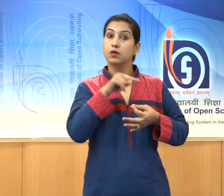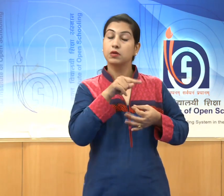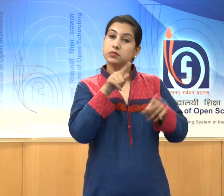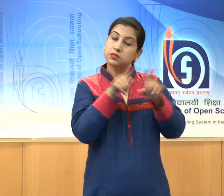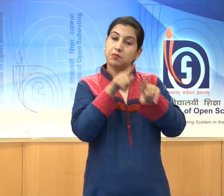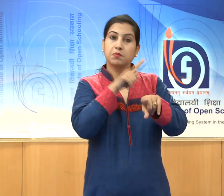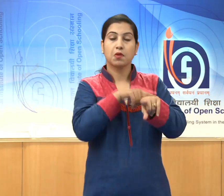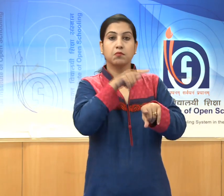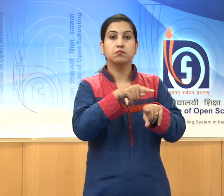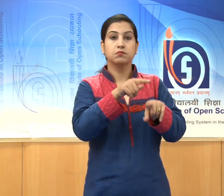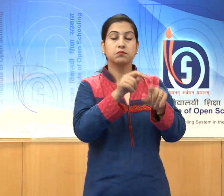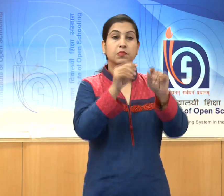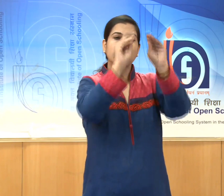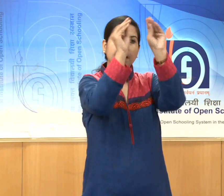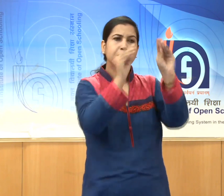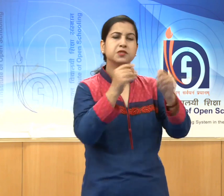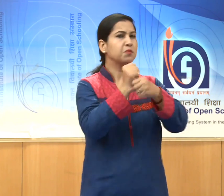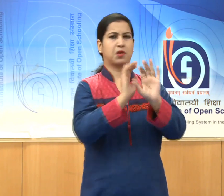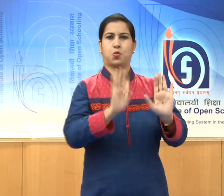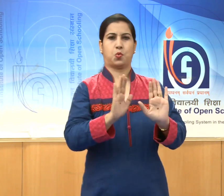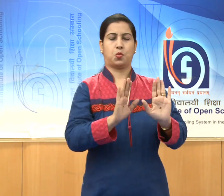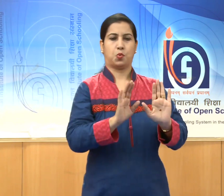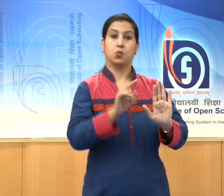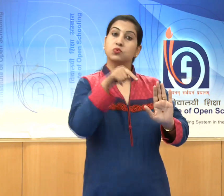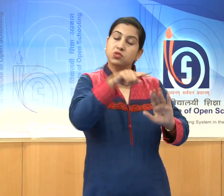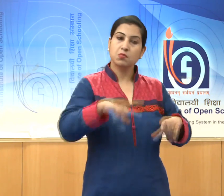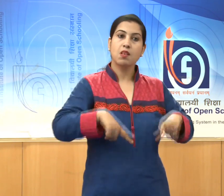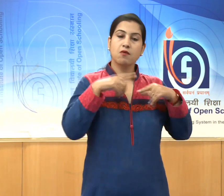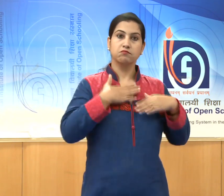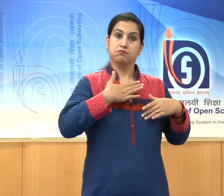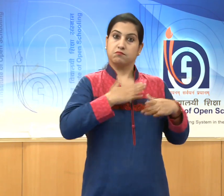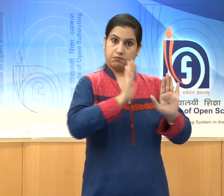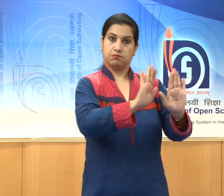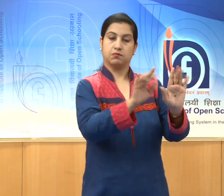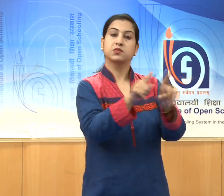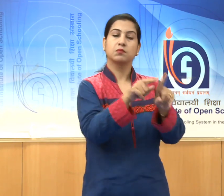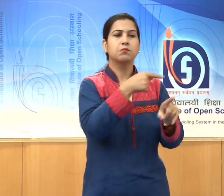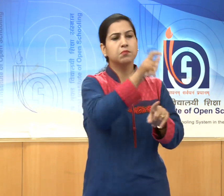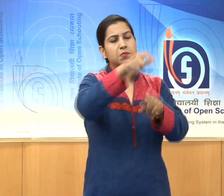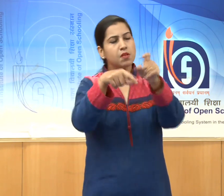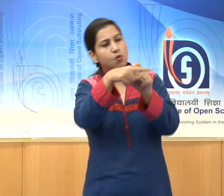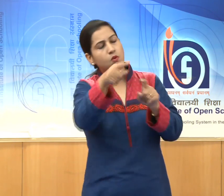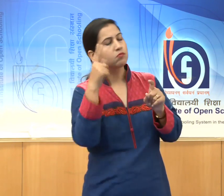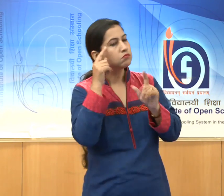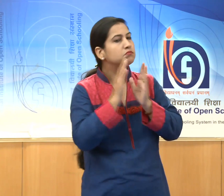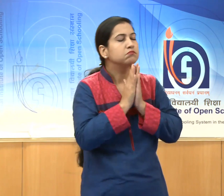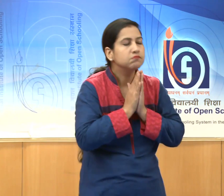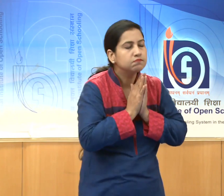were not created. He was worshipped only through